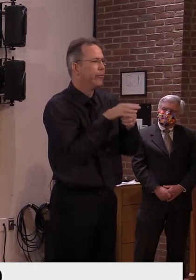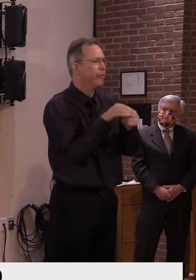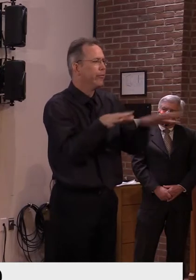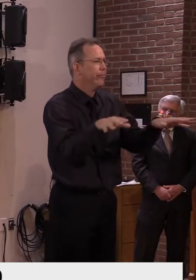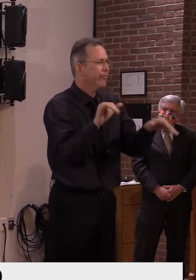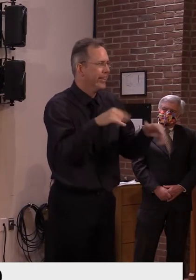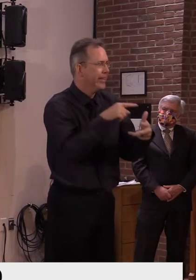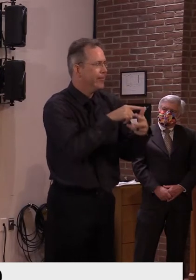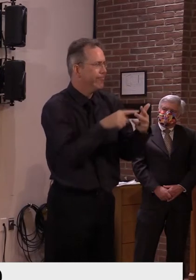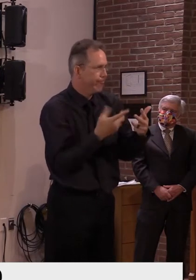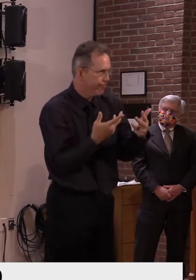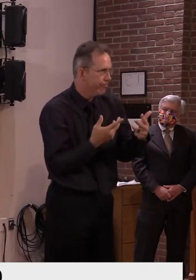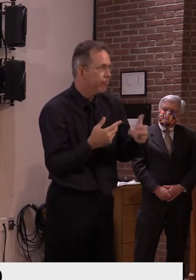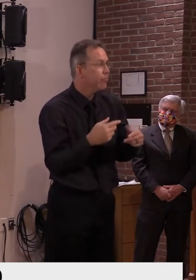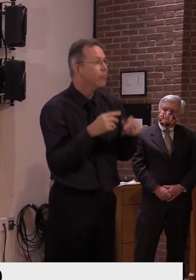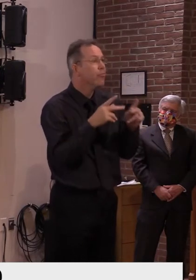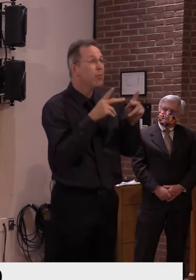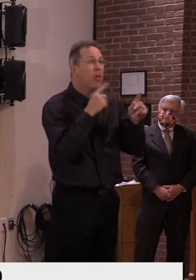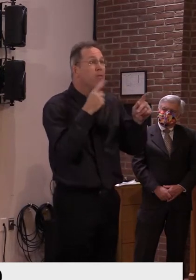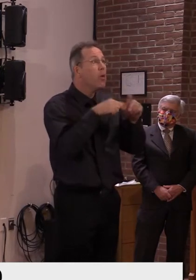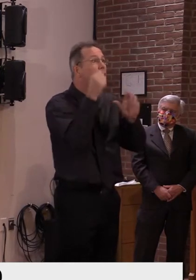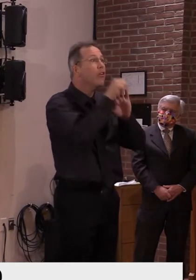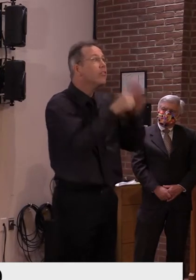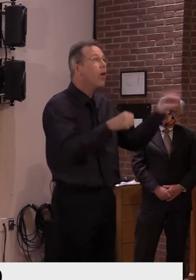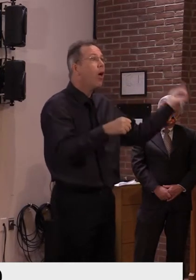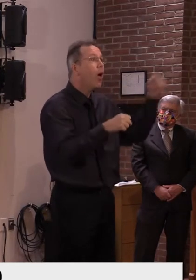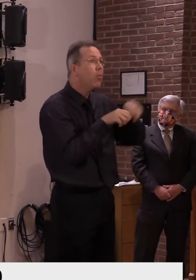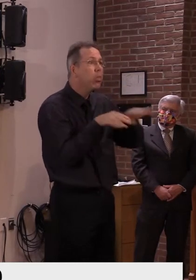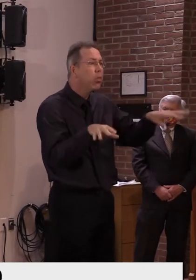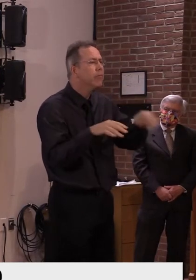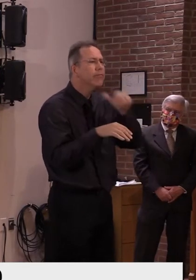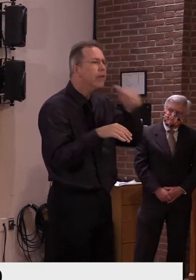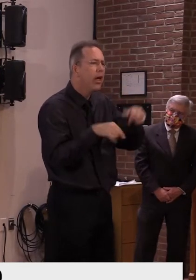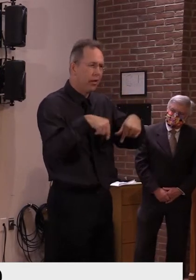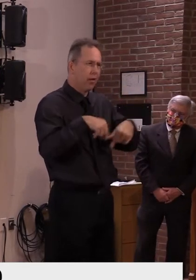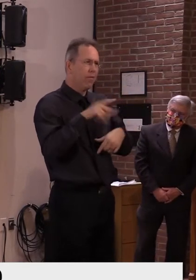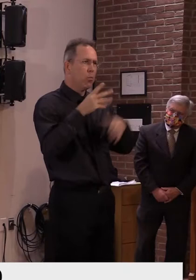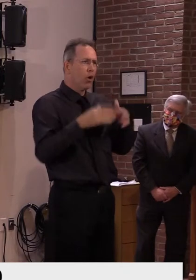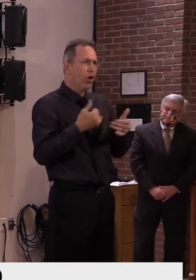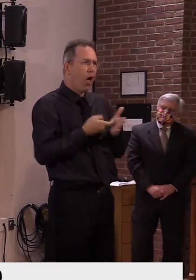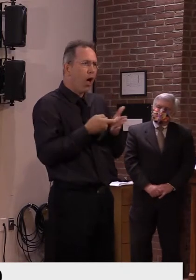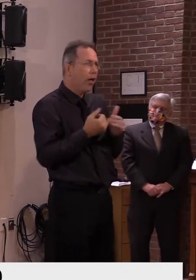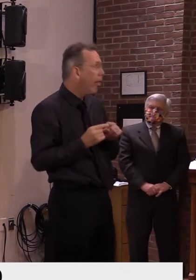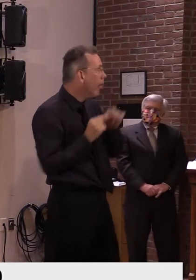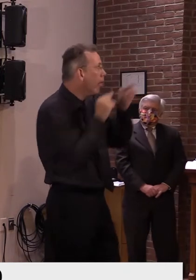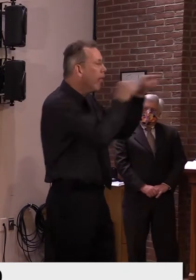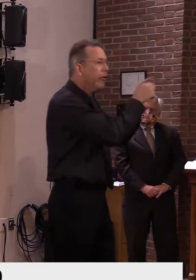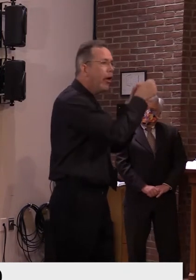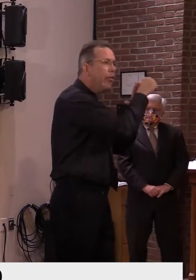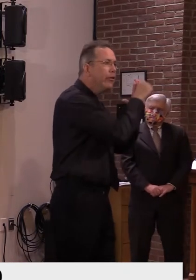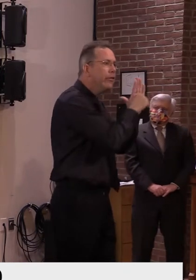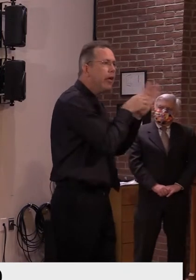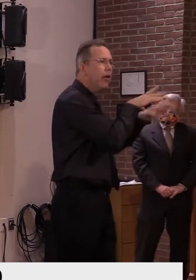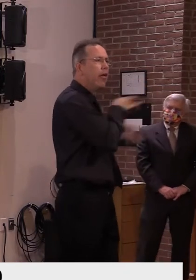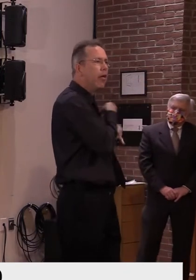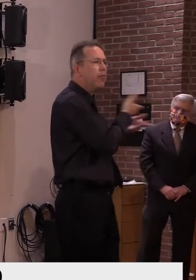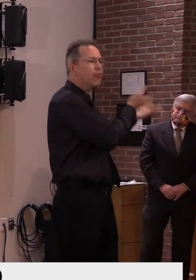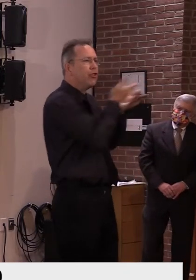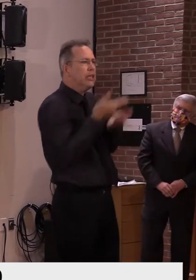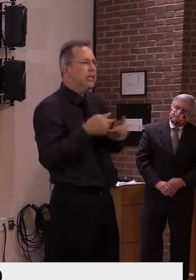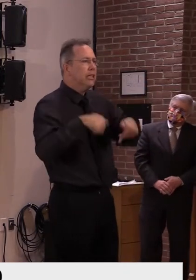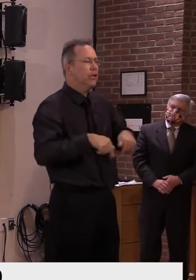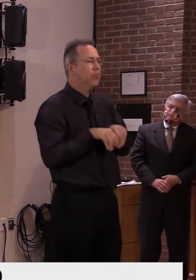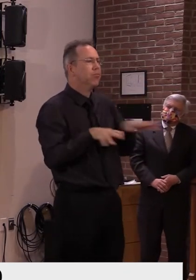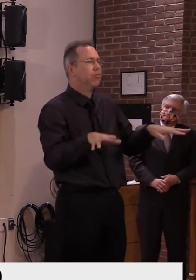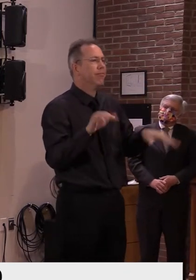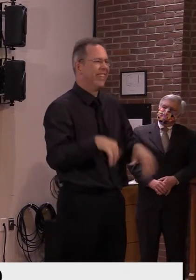not out-of-state visitors. I hope everyone will think about this as we approach Halloween this Saturday because we need